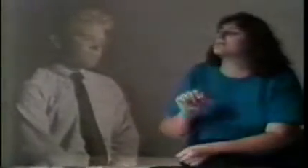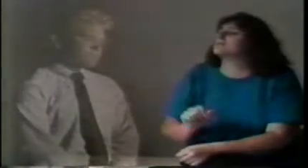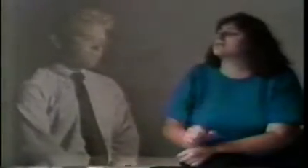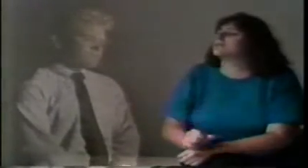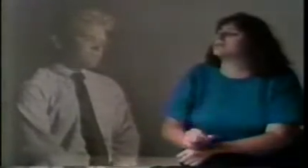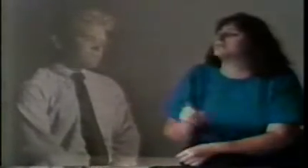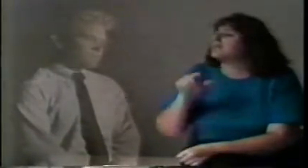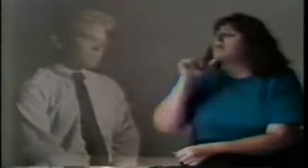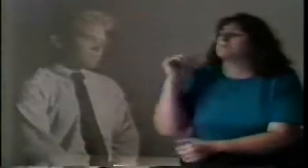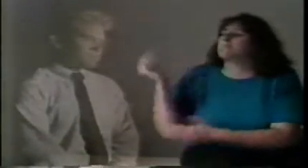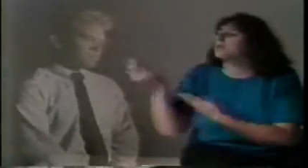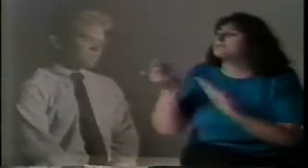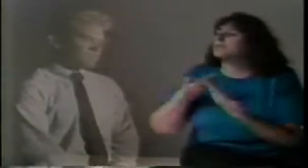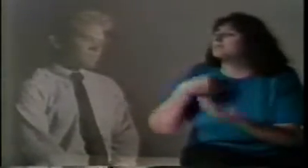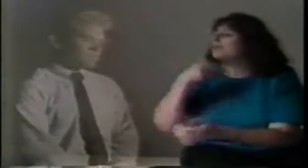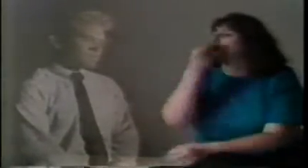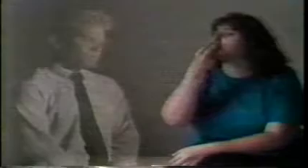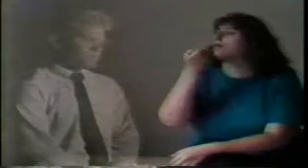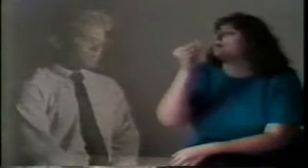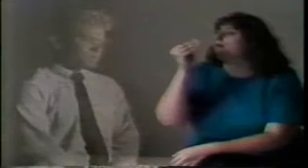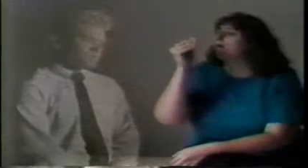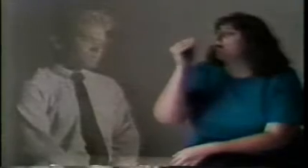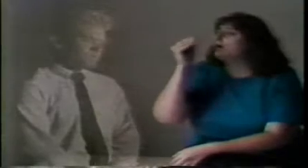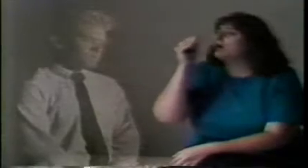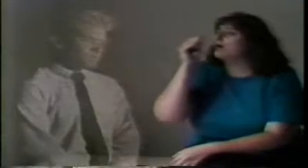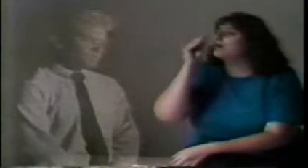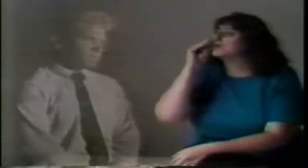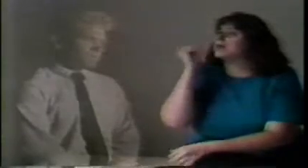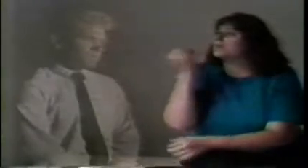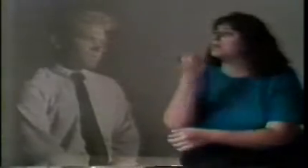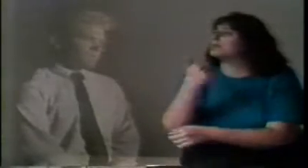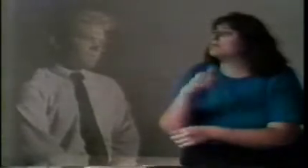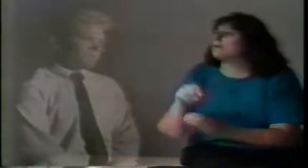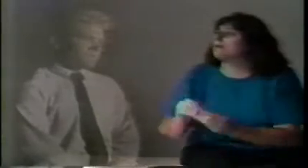And you don't bring me flowers anymore.